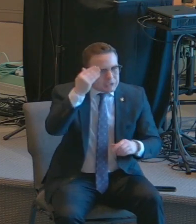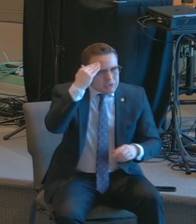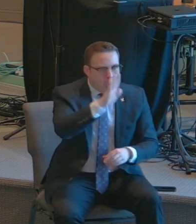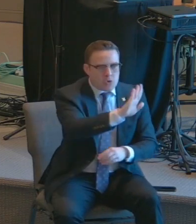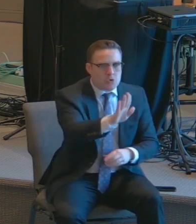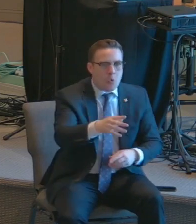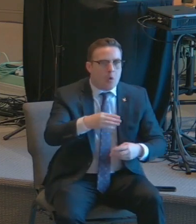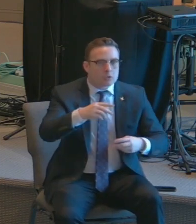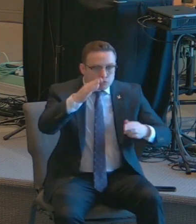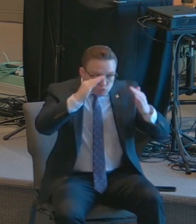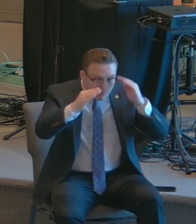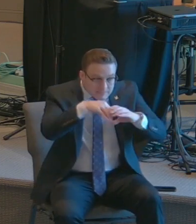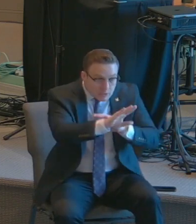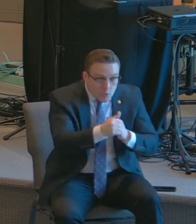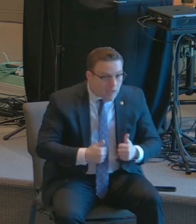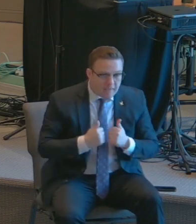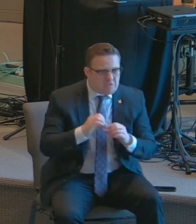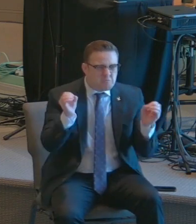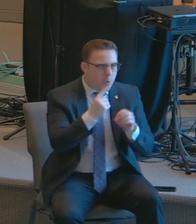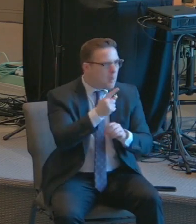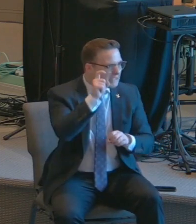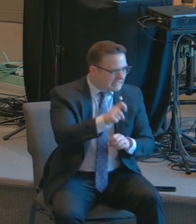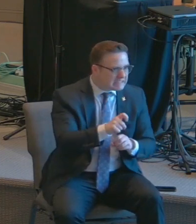I see everything that's going on in your life.